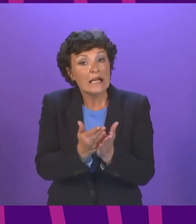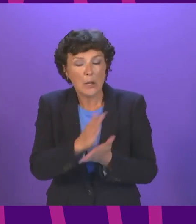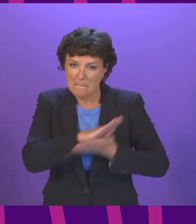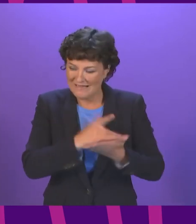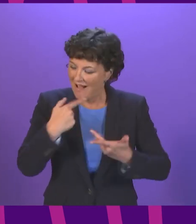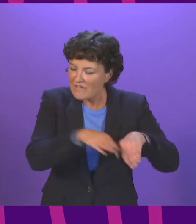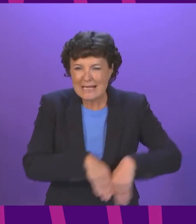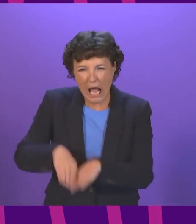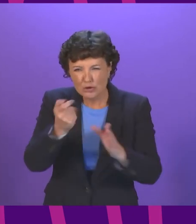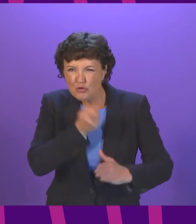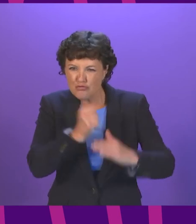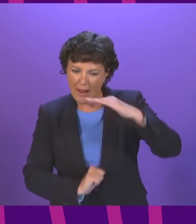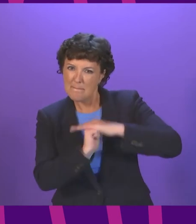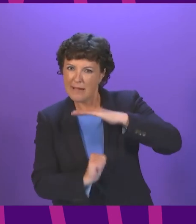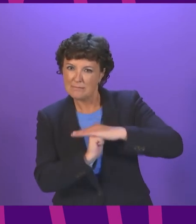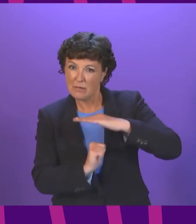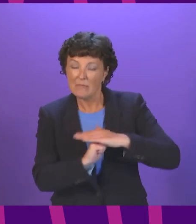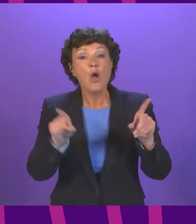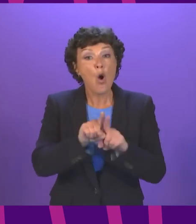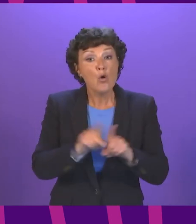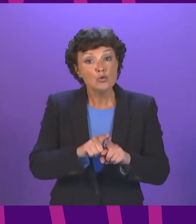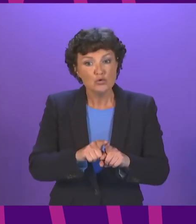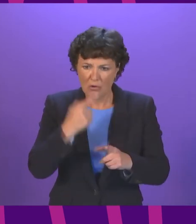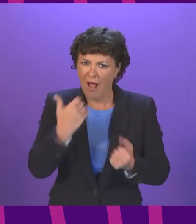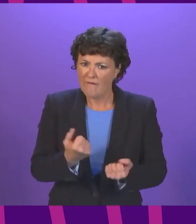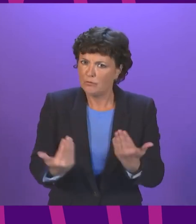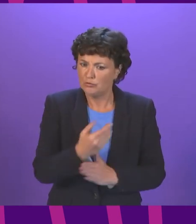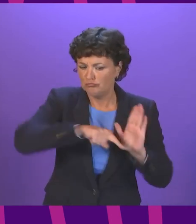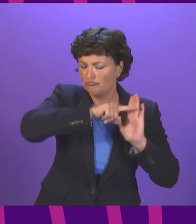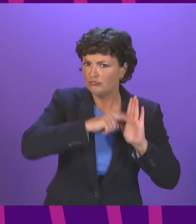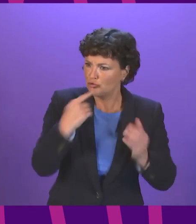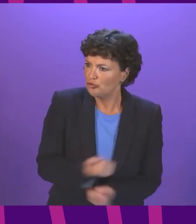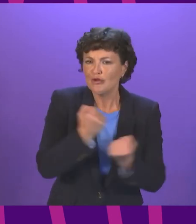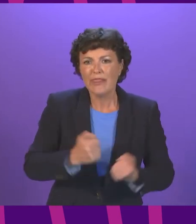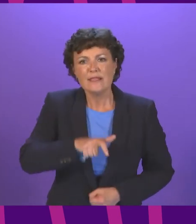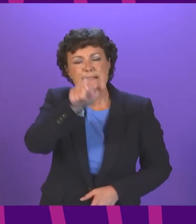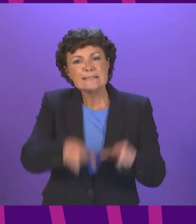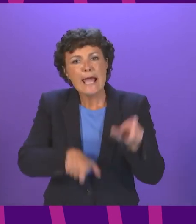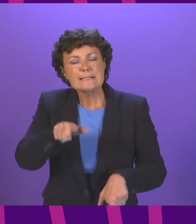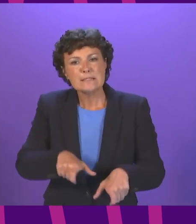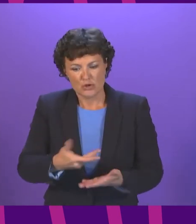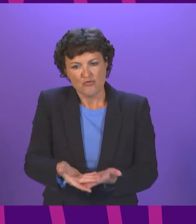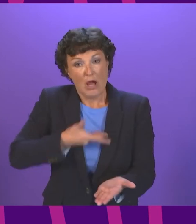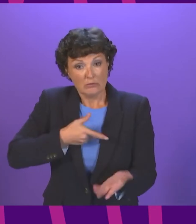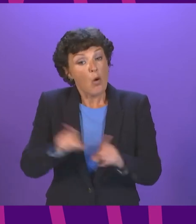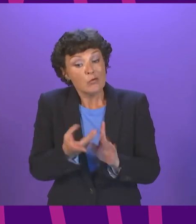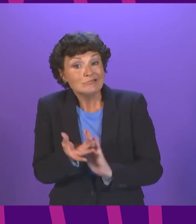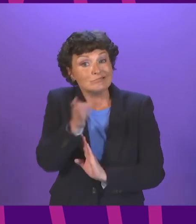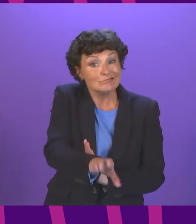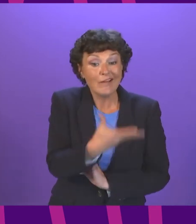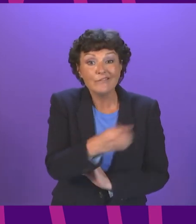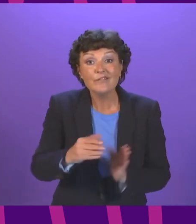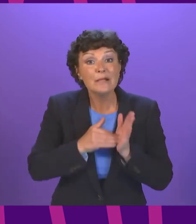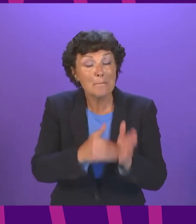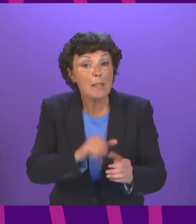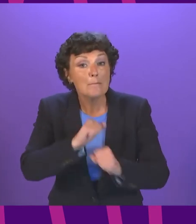rent controls and measures to strengthen tenants' rights We will also invest an additional £50 million to tackle homelessness